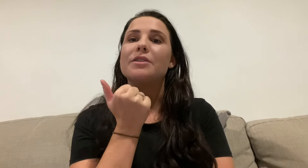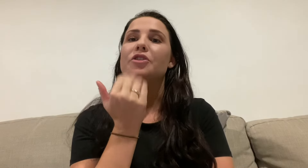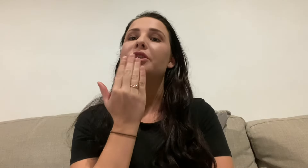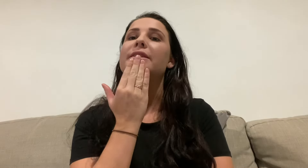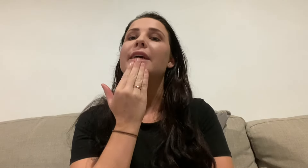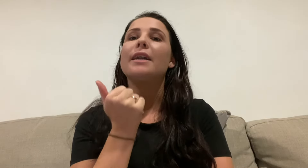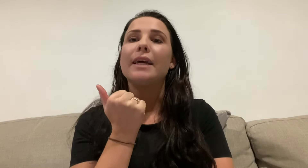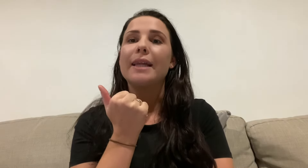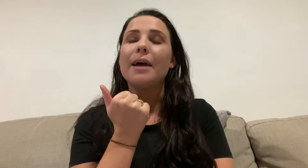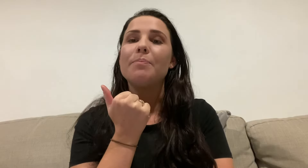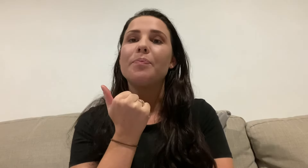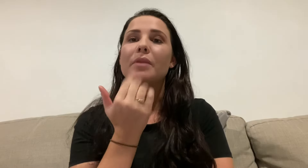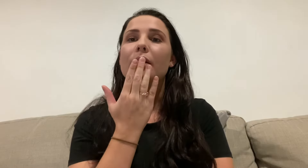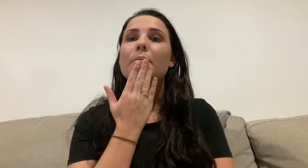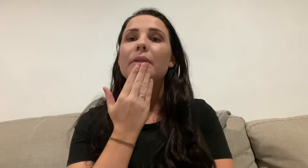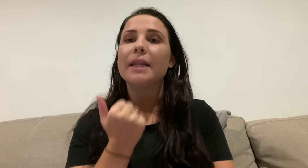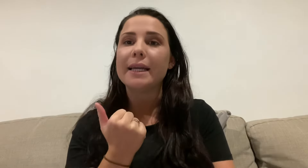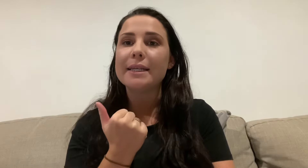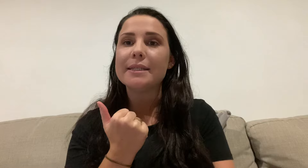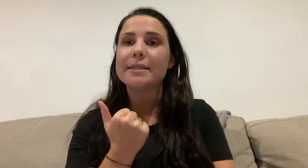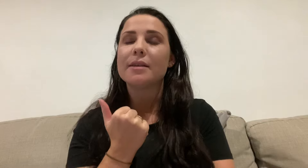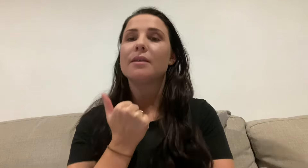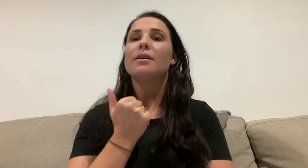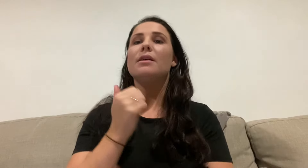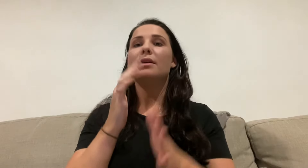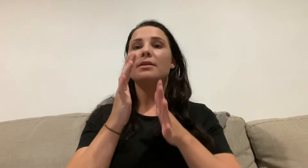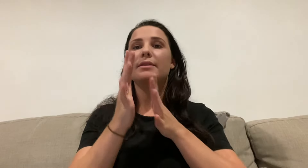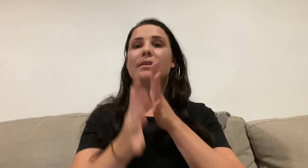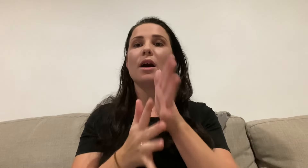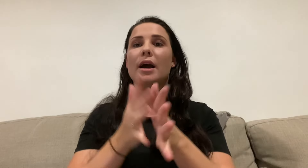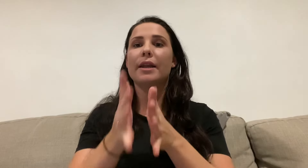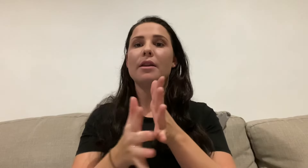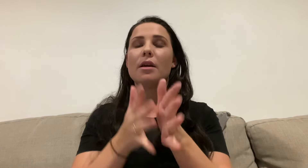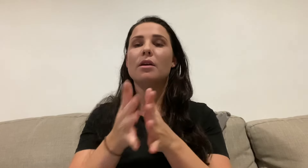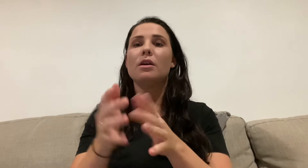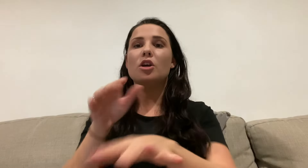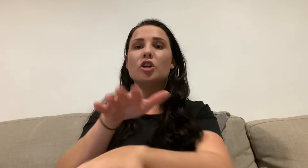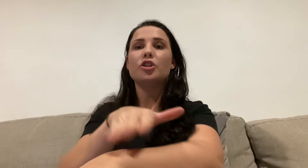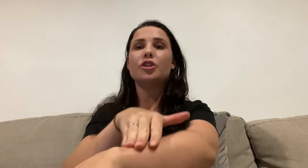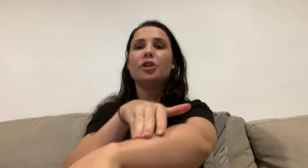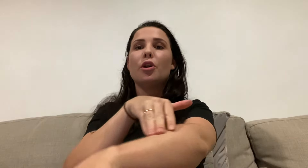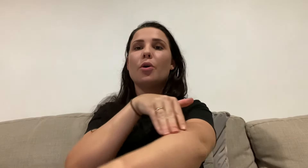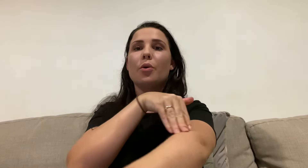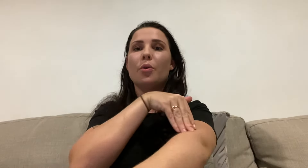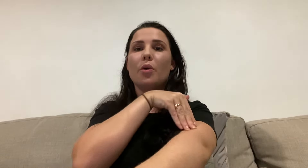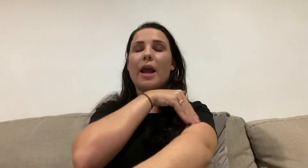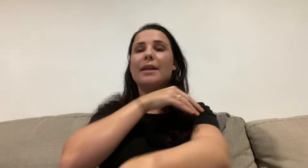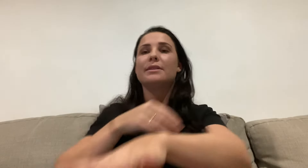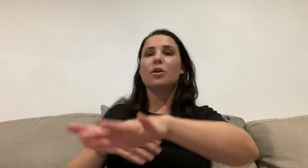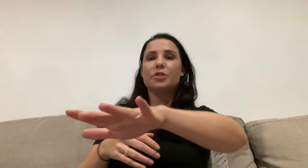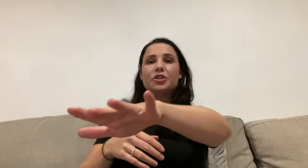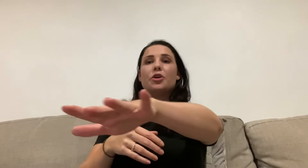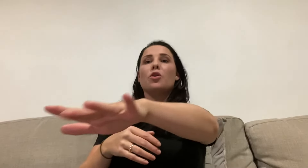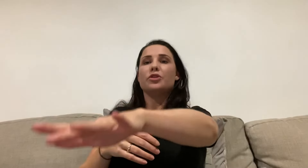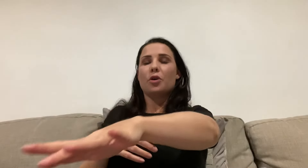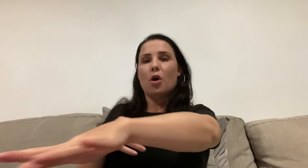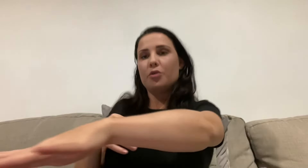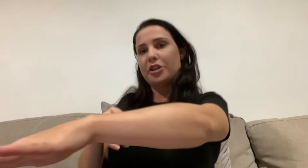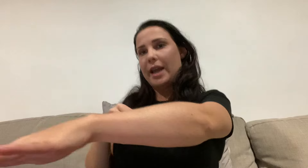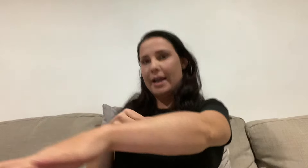So just down like that, please sign slow. And slow is just, you sort of hold your hand